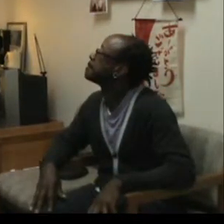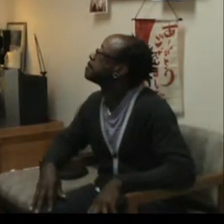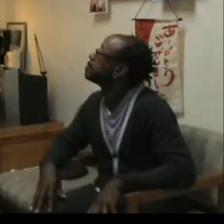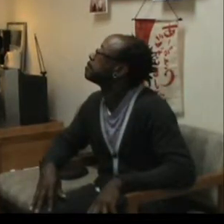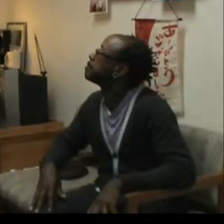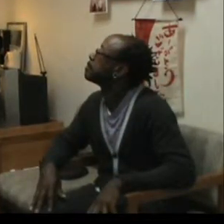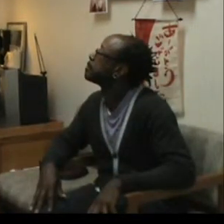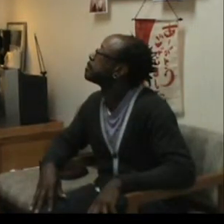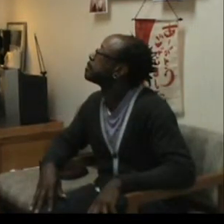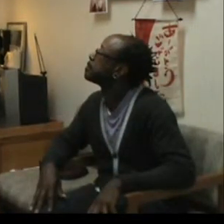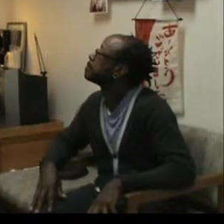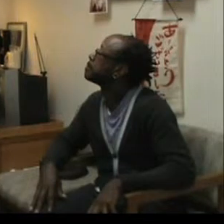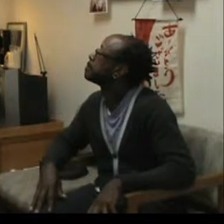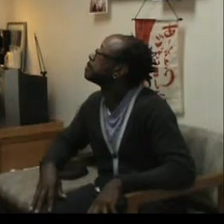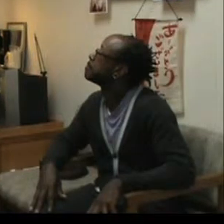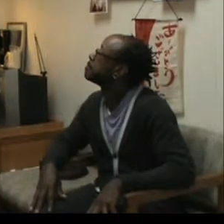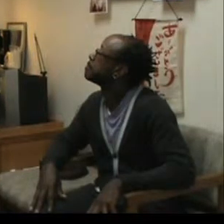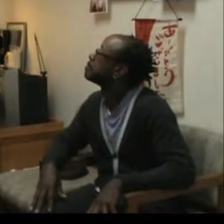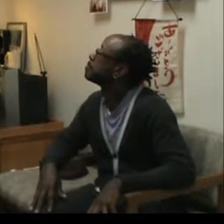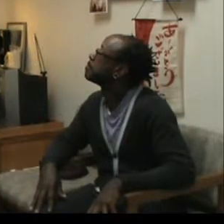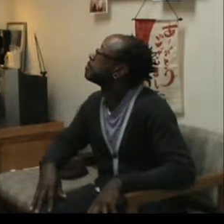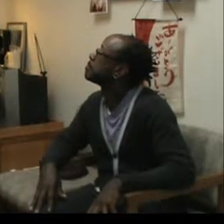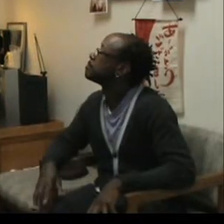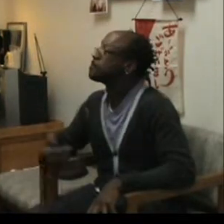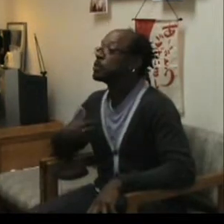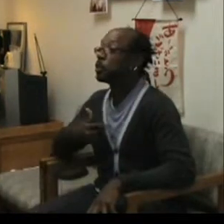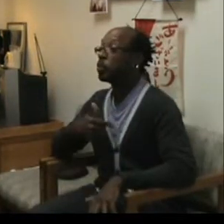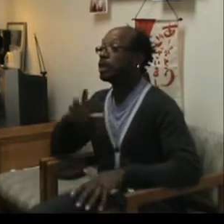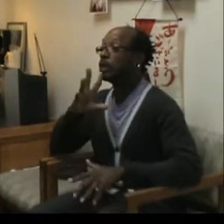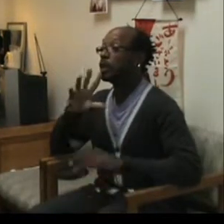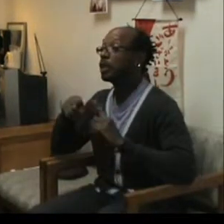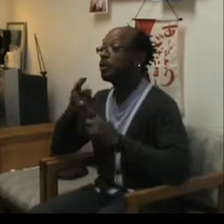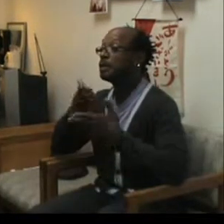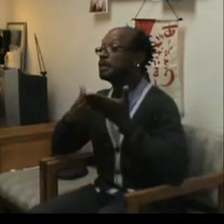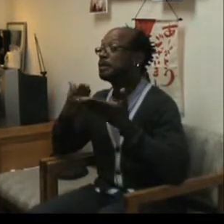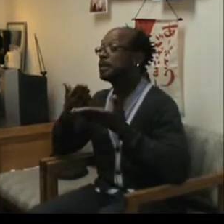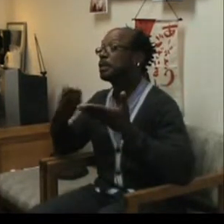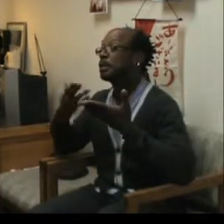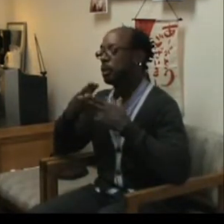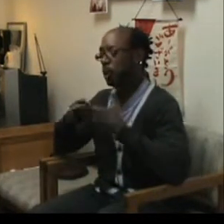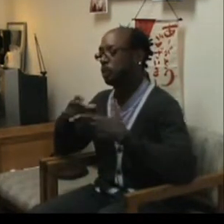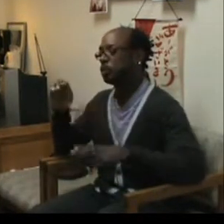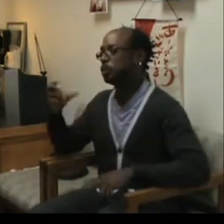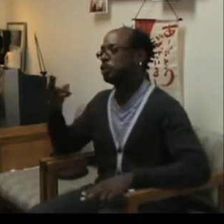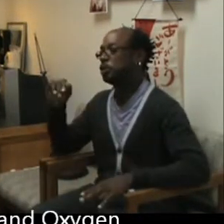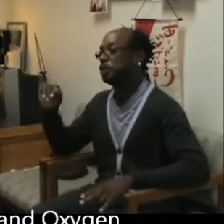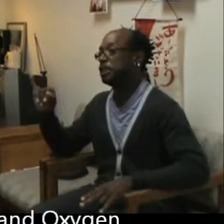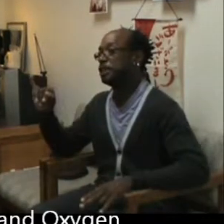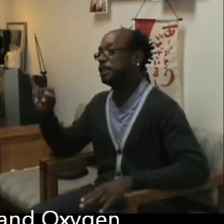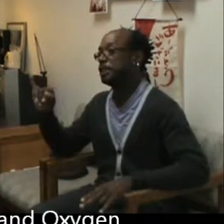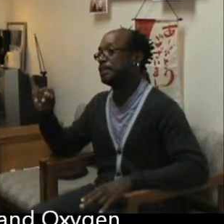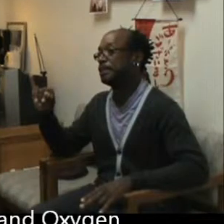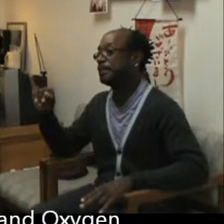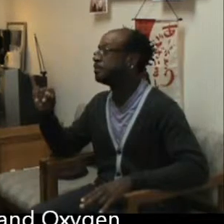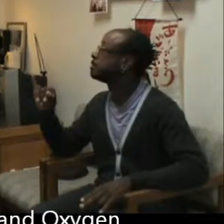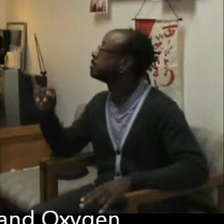so we talk about something called Qi, and Qi